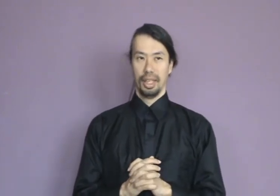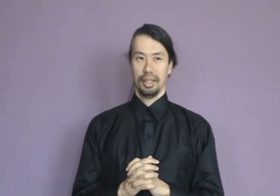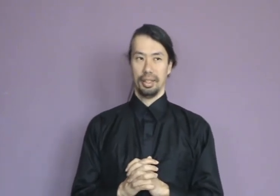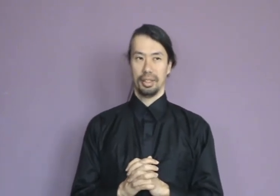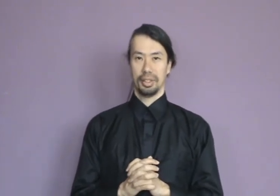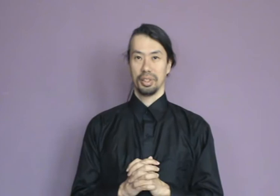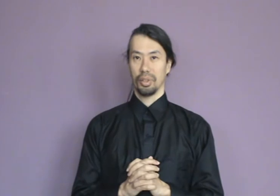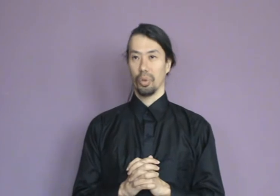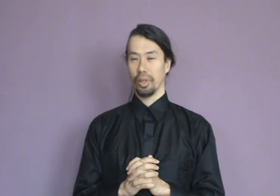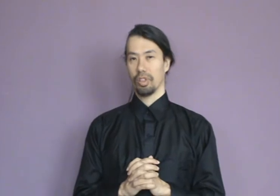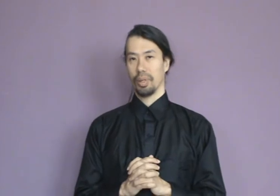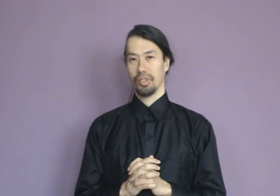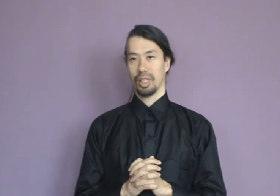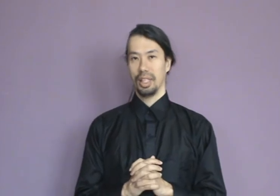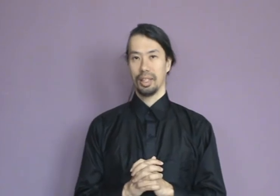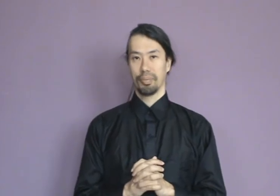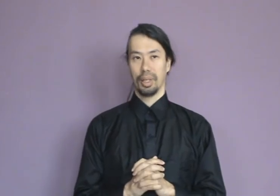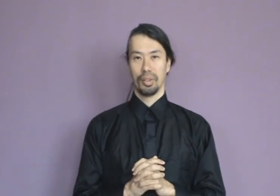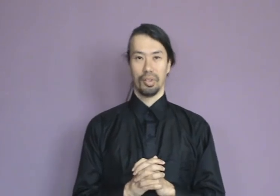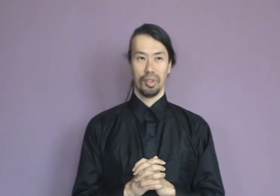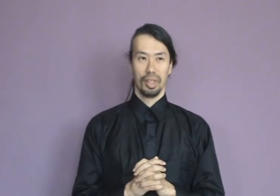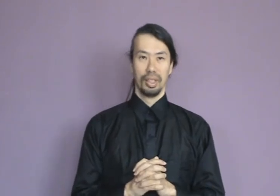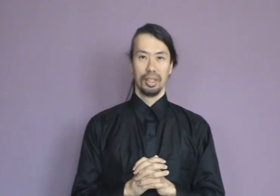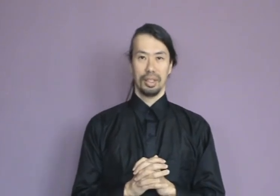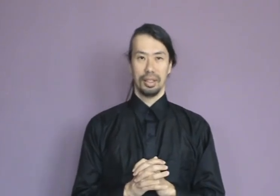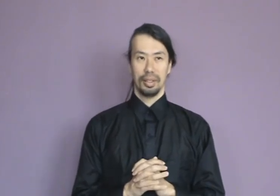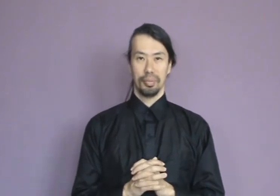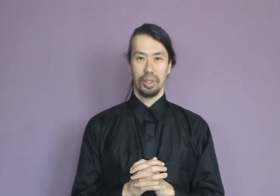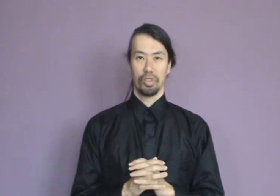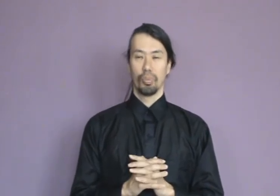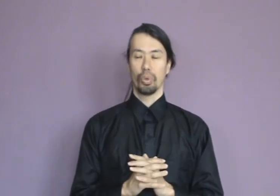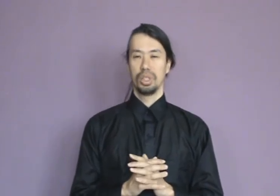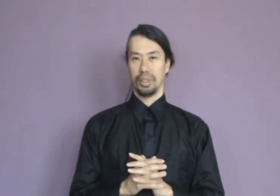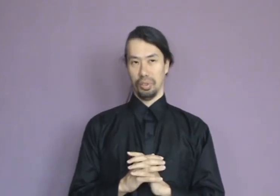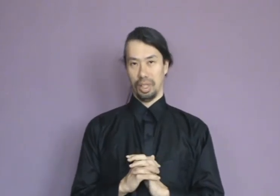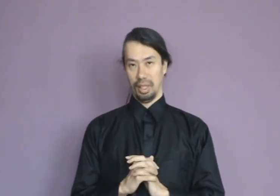This is not always the best technique, but it is the more gentle technique.